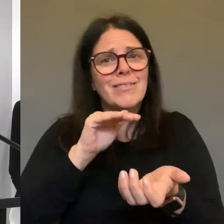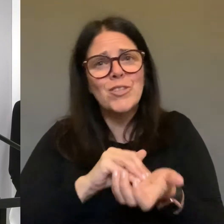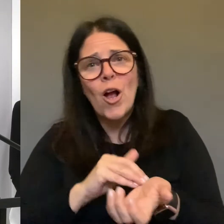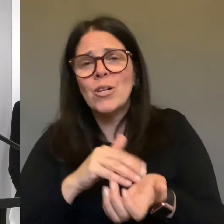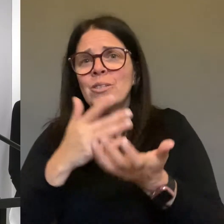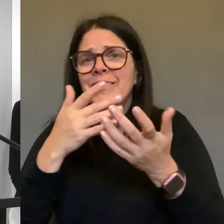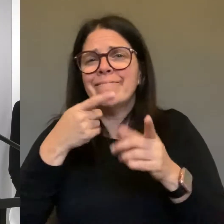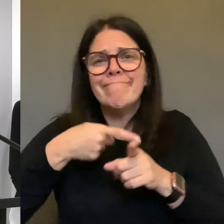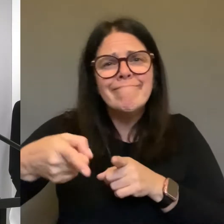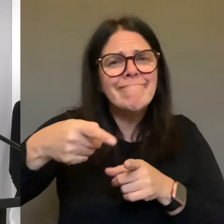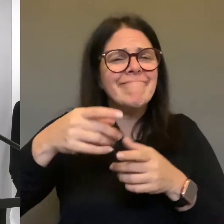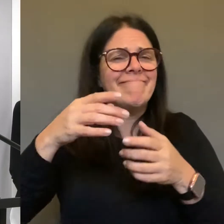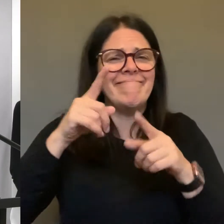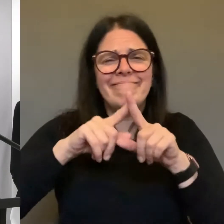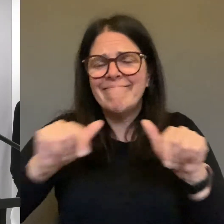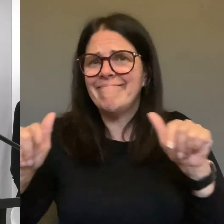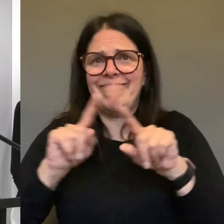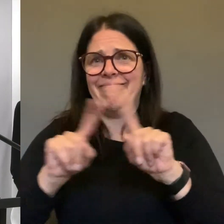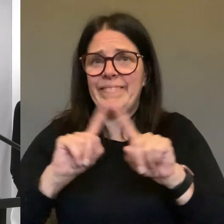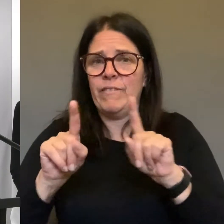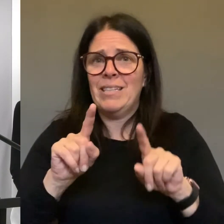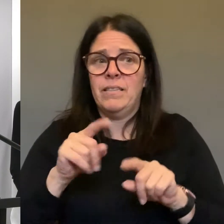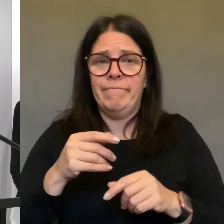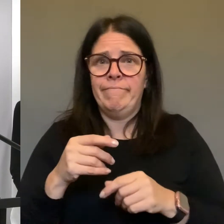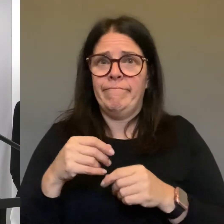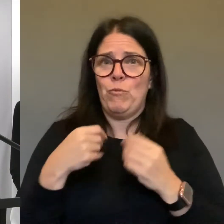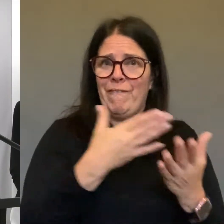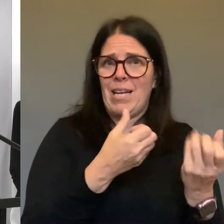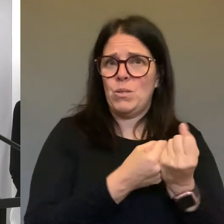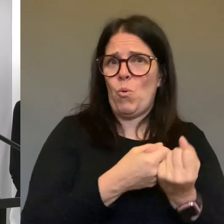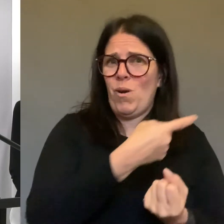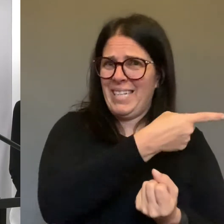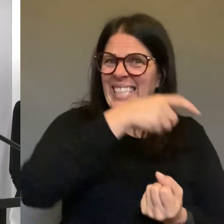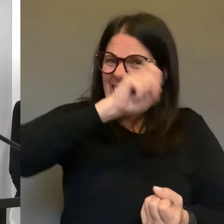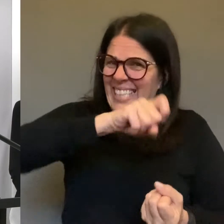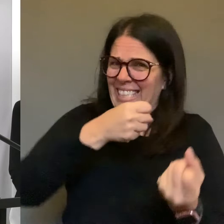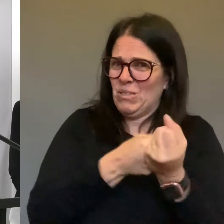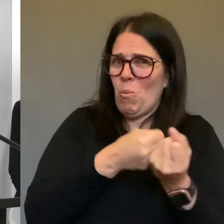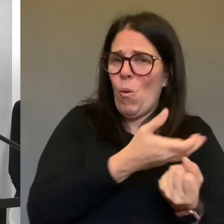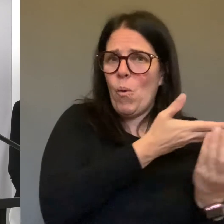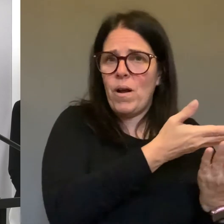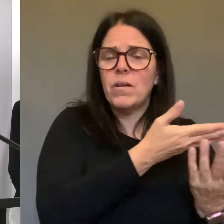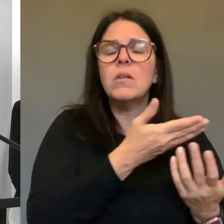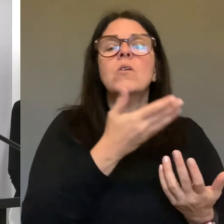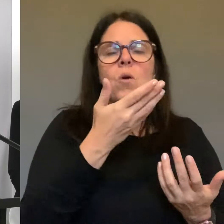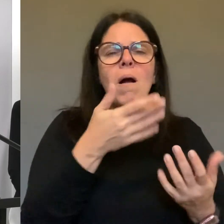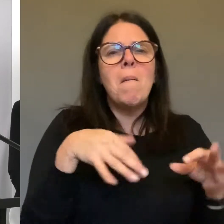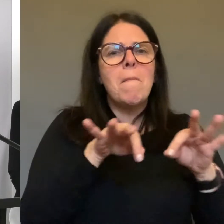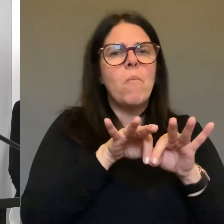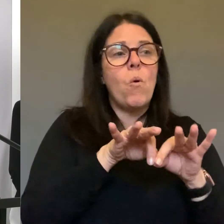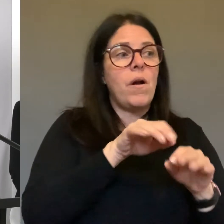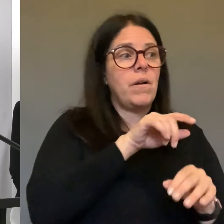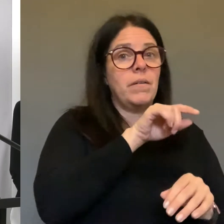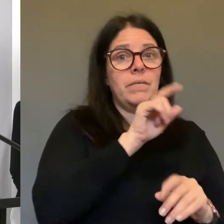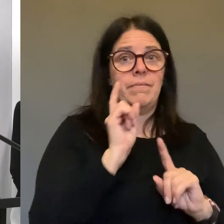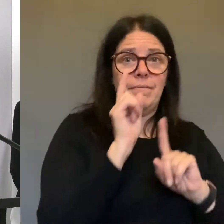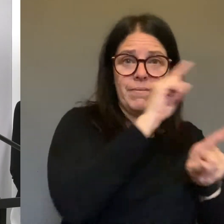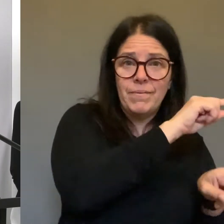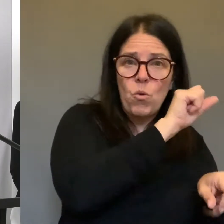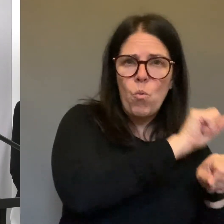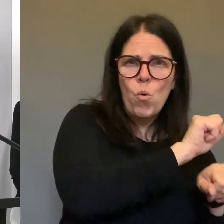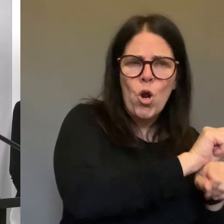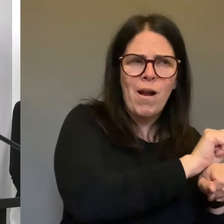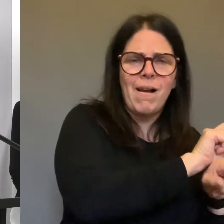need that support. What do we need to do to prevent the spread in our community and protect our community? think that's something that